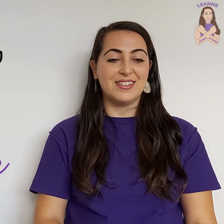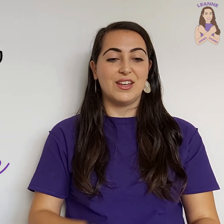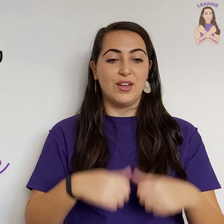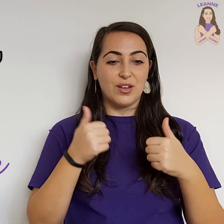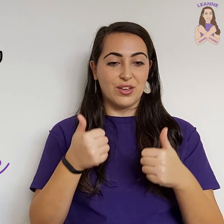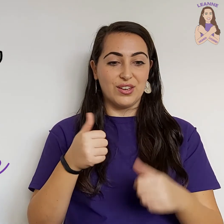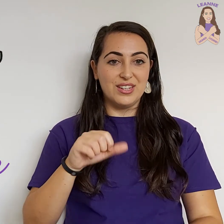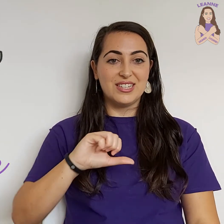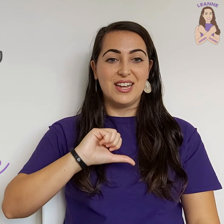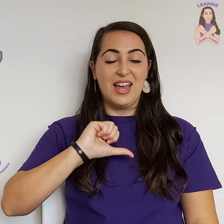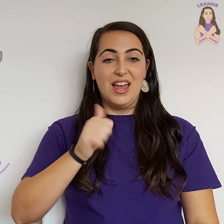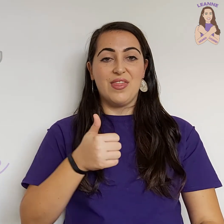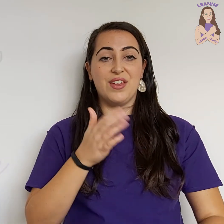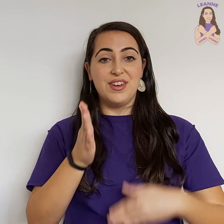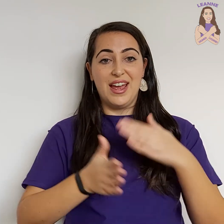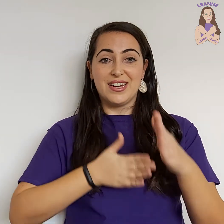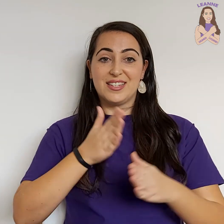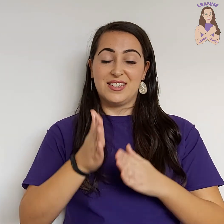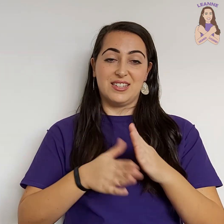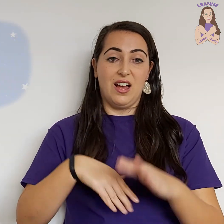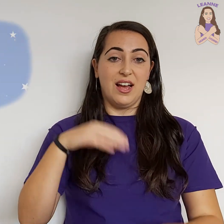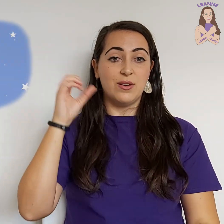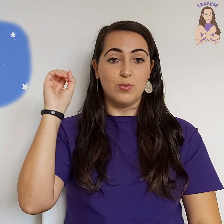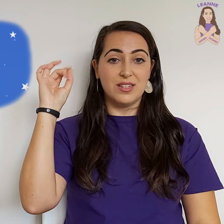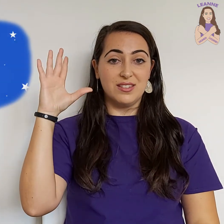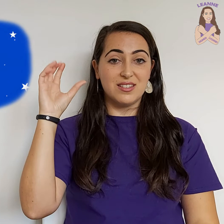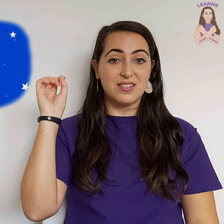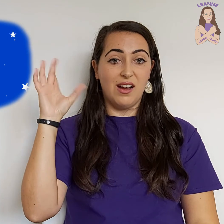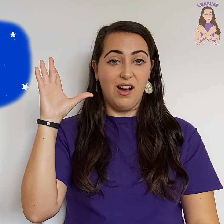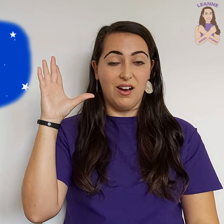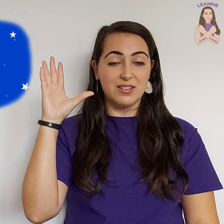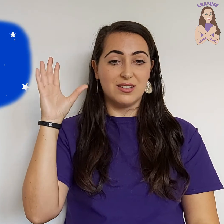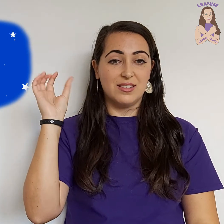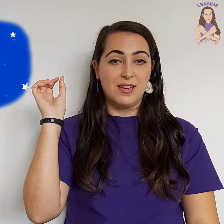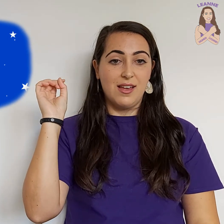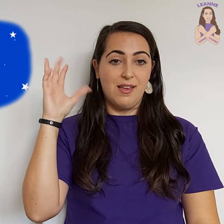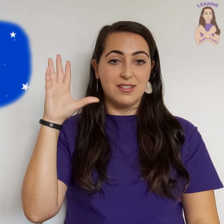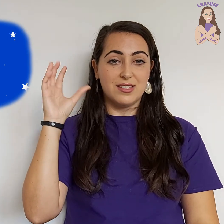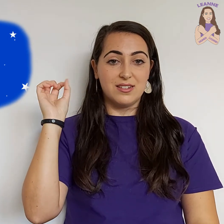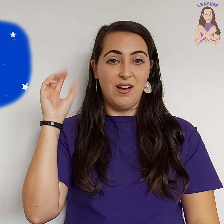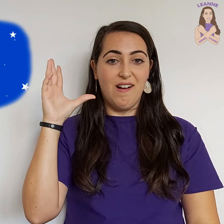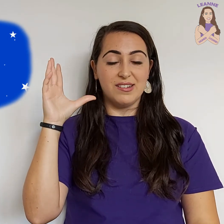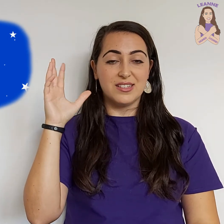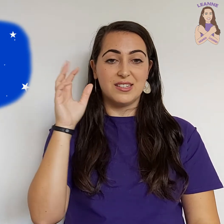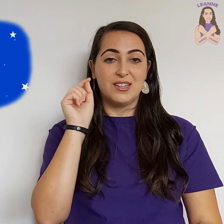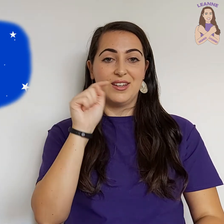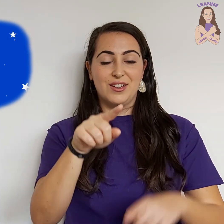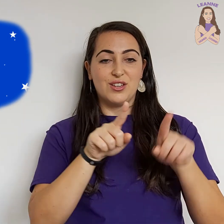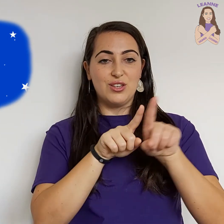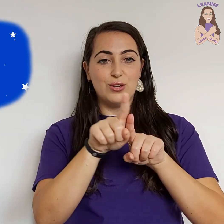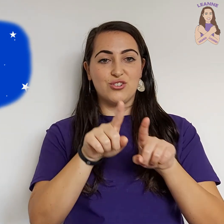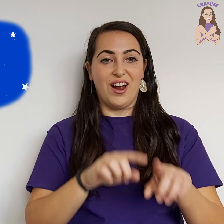Good. The next sign was star. Stars. You try.